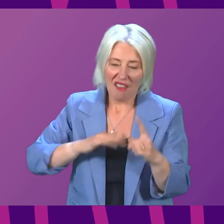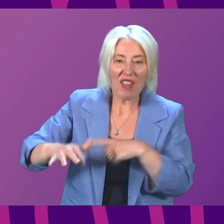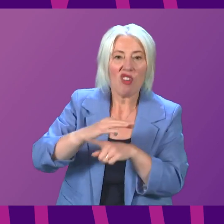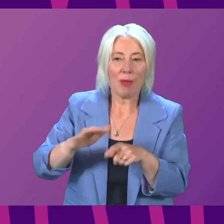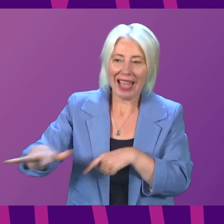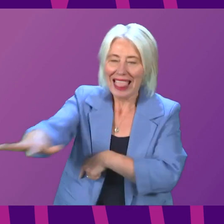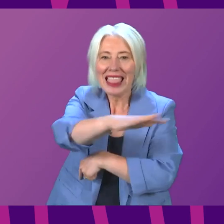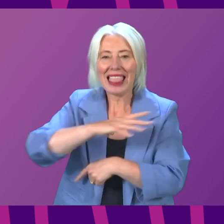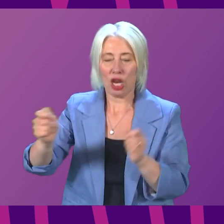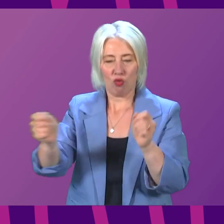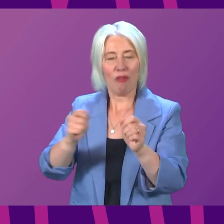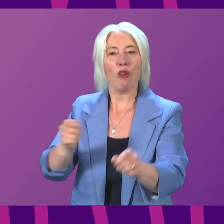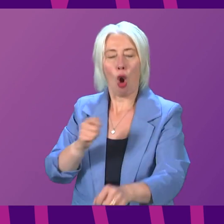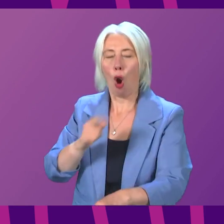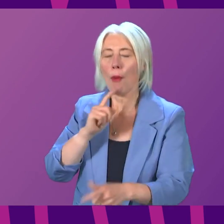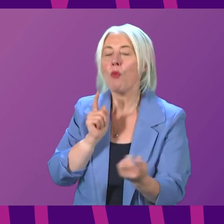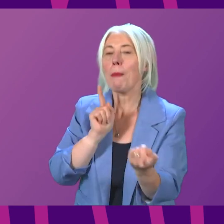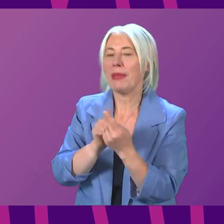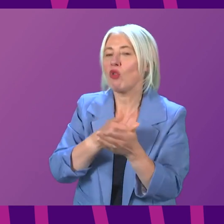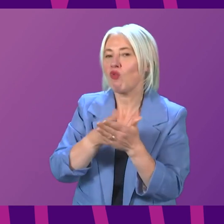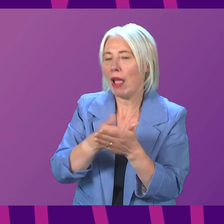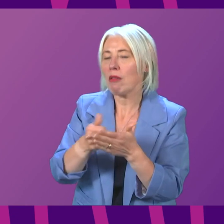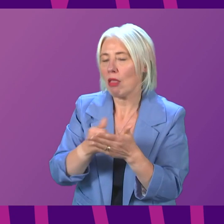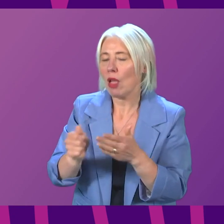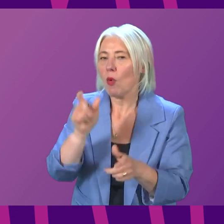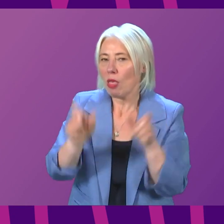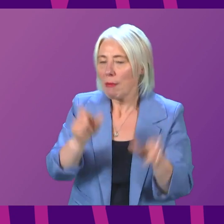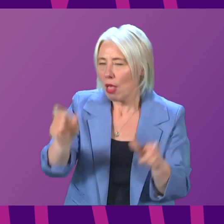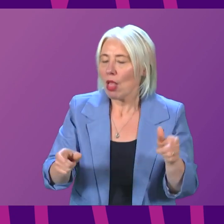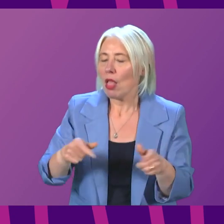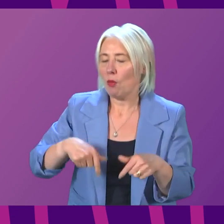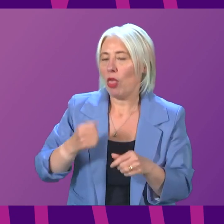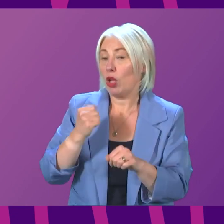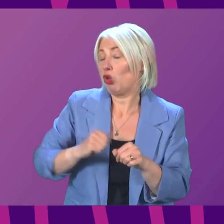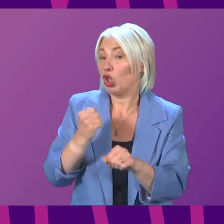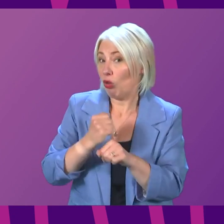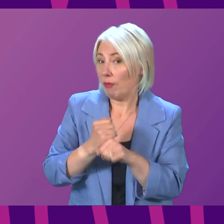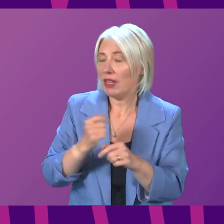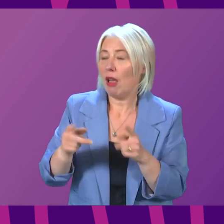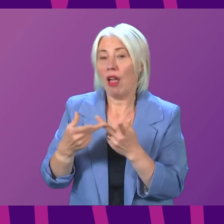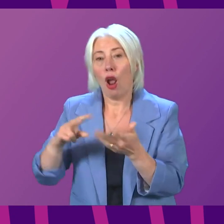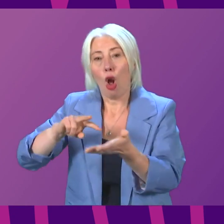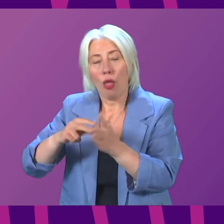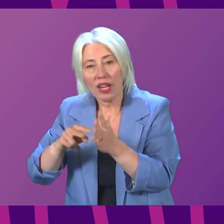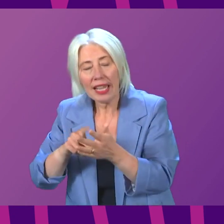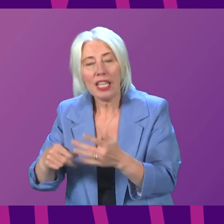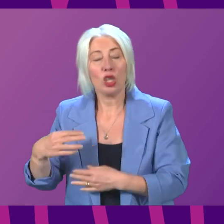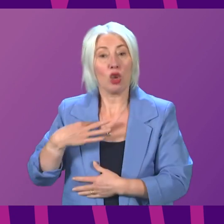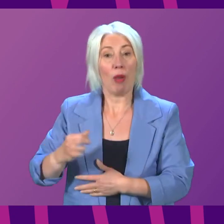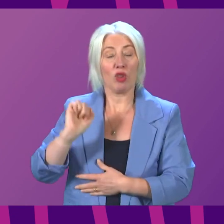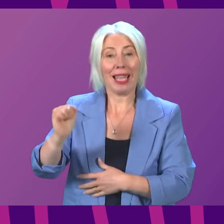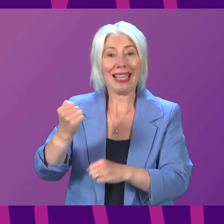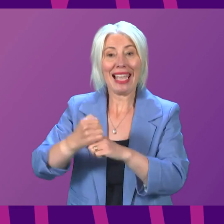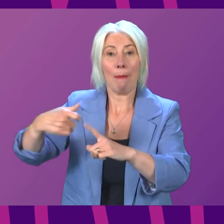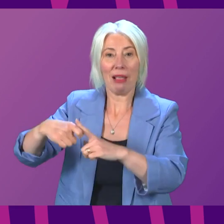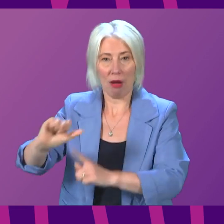alongside Scottish Government officials, meets regularly with land management stakeholders, including organisations directly representing gamekeepers. I expect